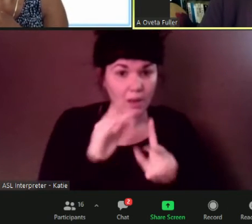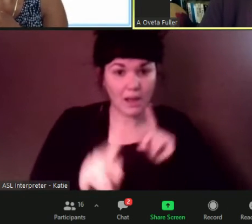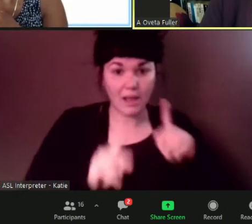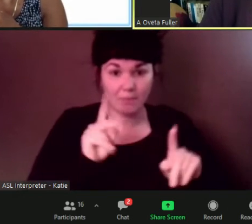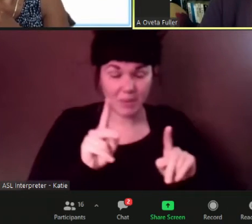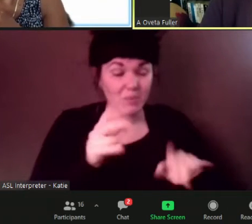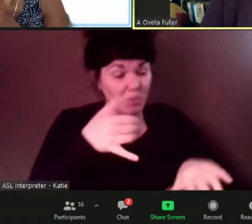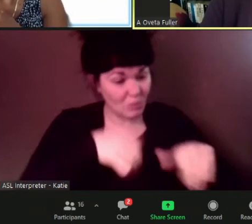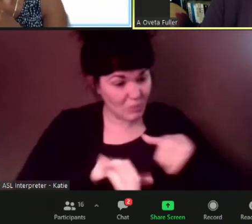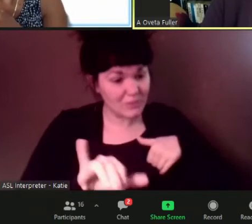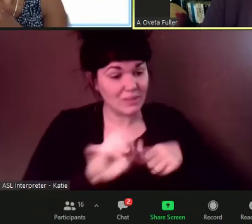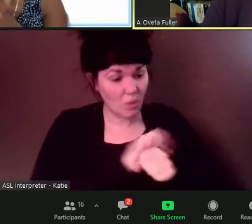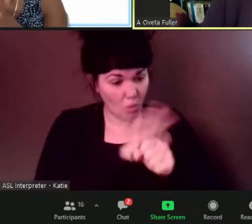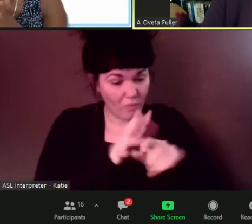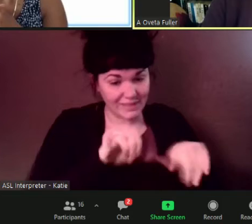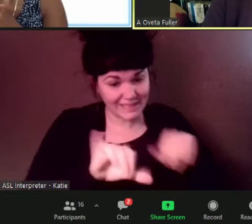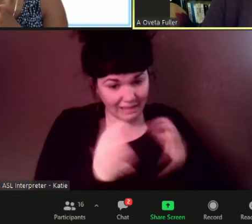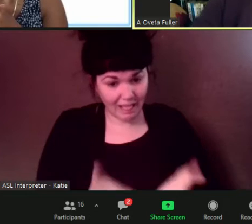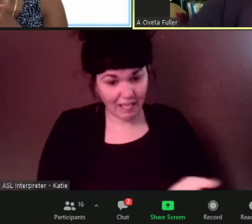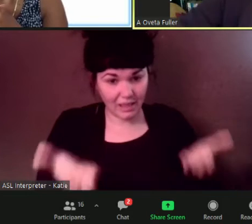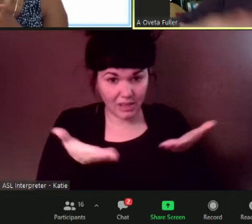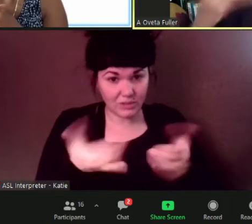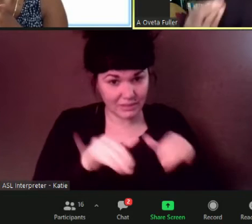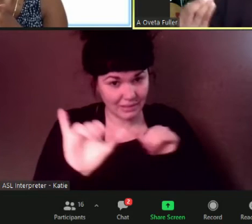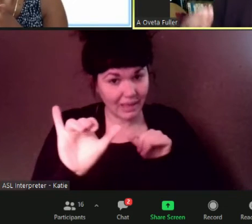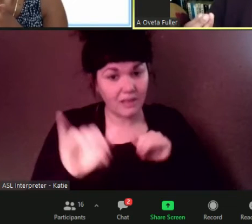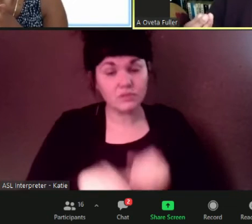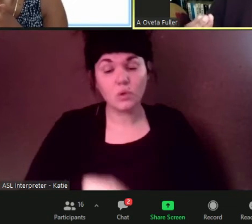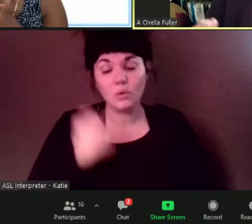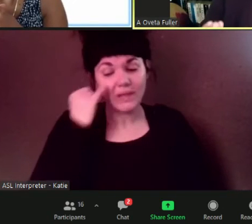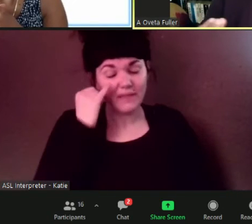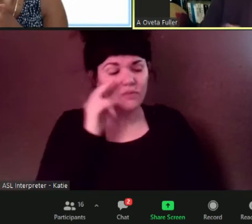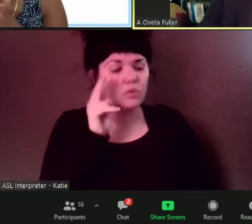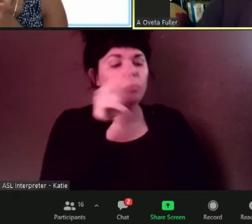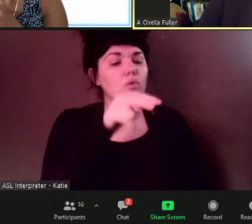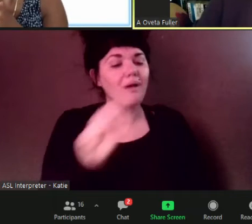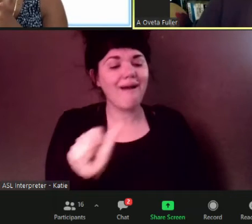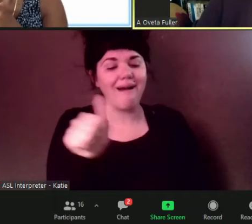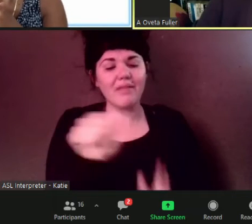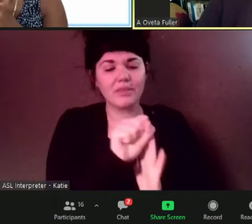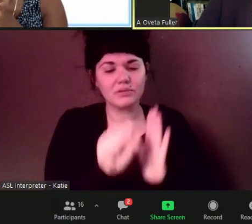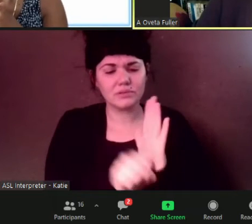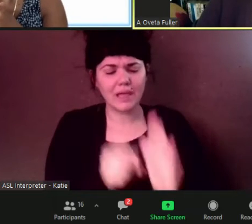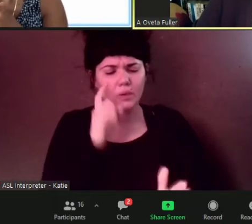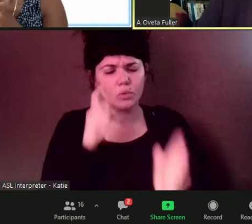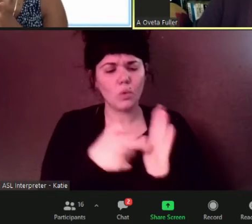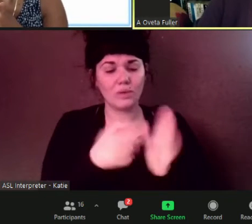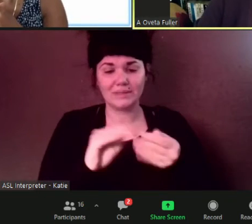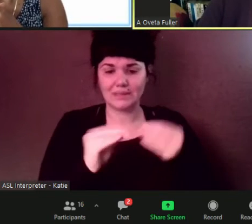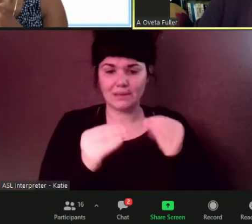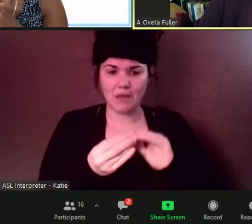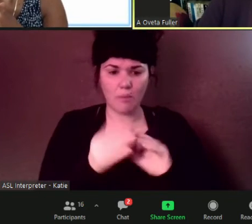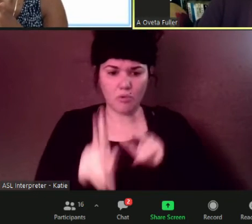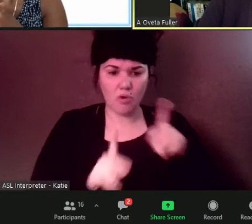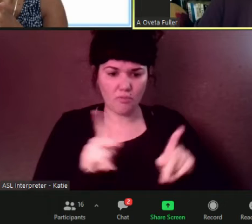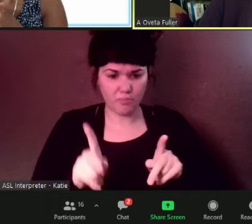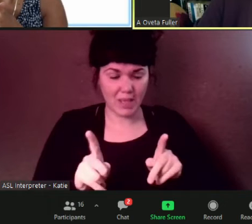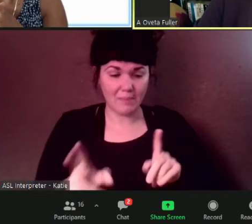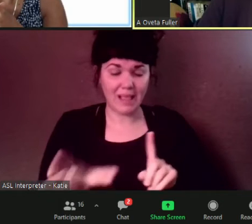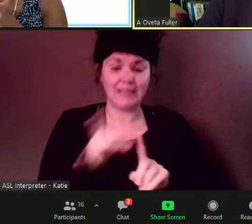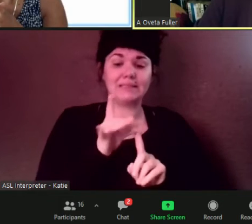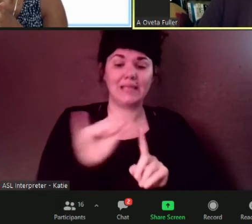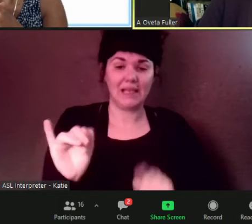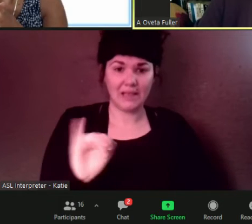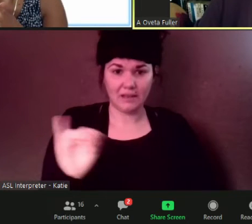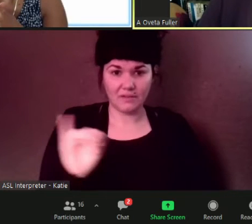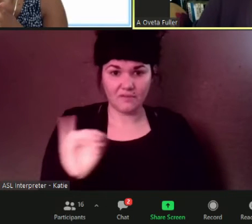look at what's going on in other states you'll see that the numbers are rising quickly um i heard some numbers yesterday about 58 percent now